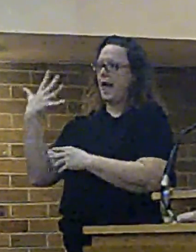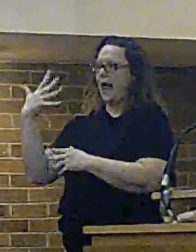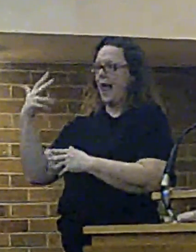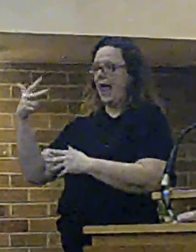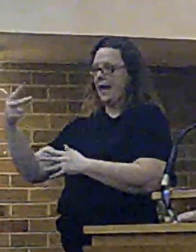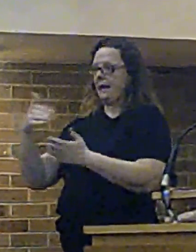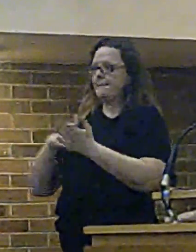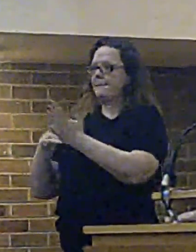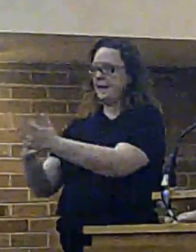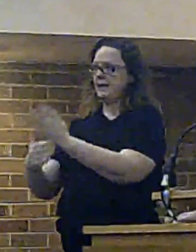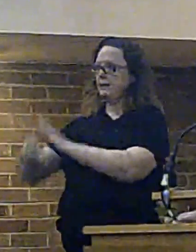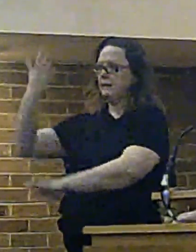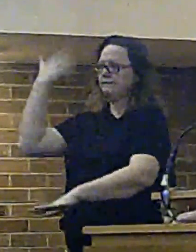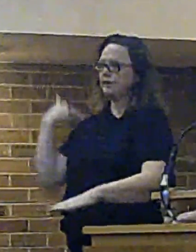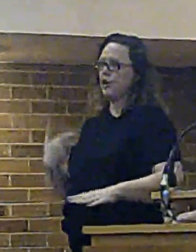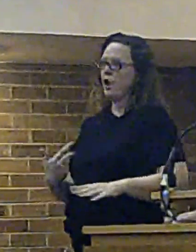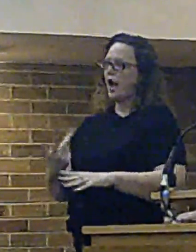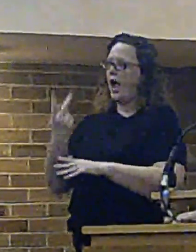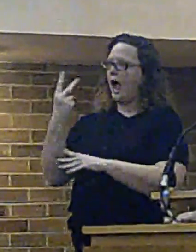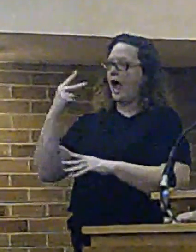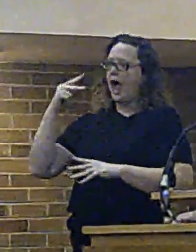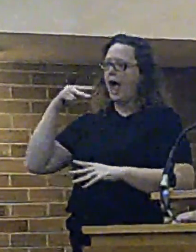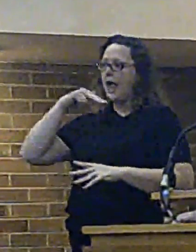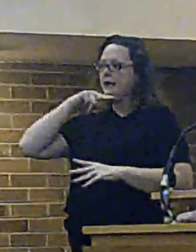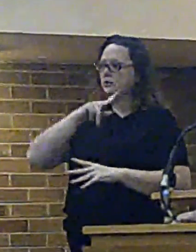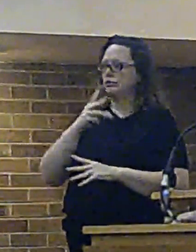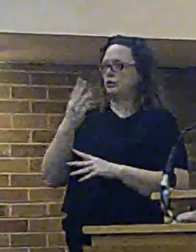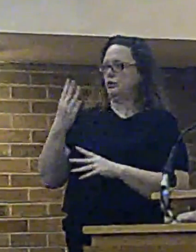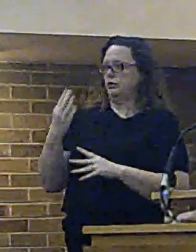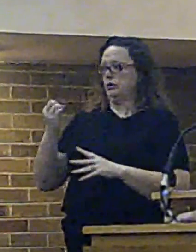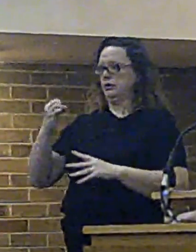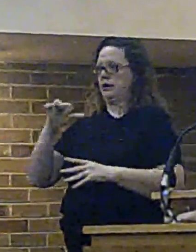853,000. It's now just under half a million.